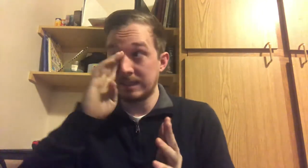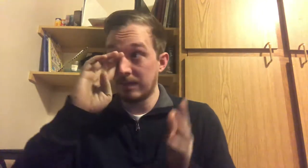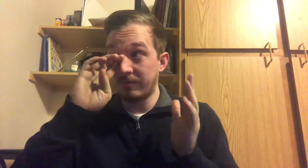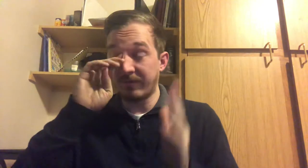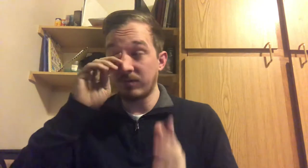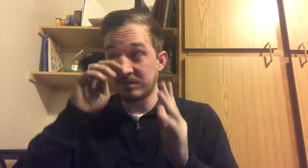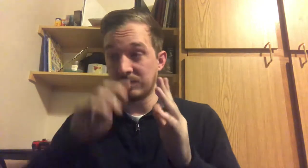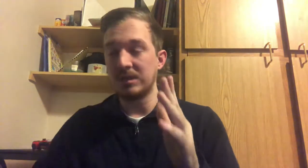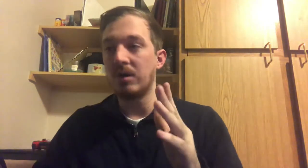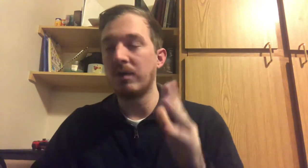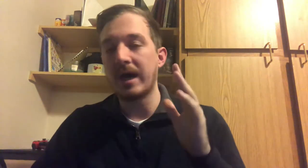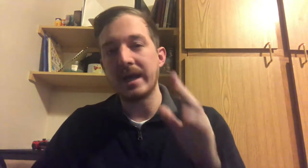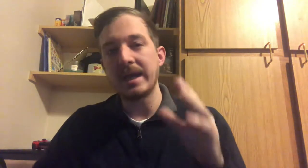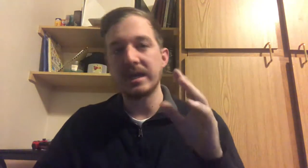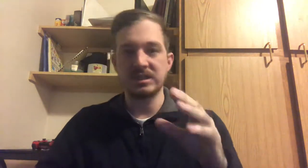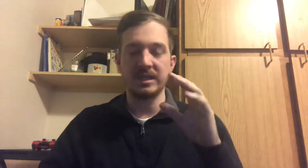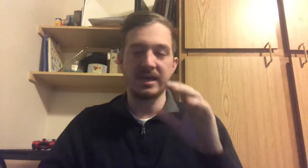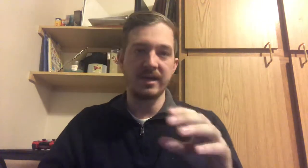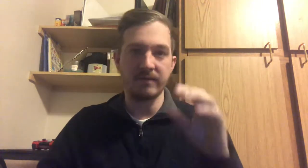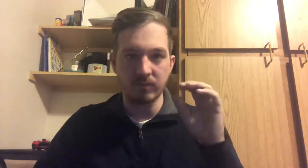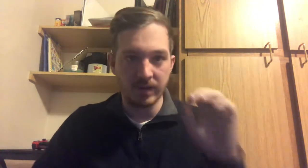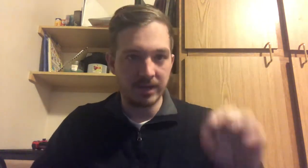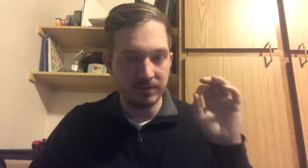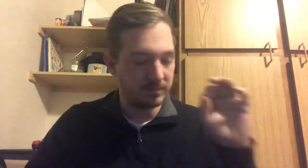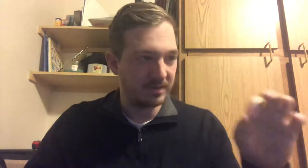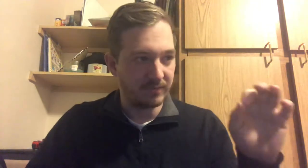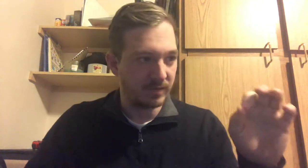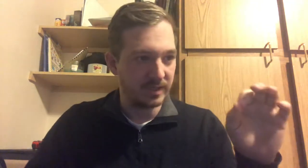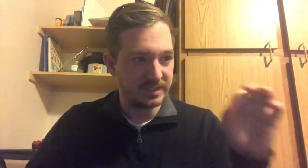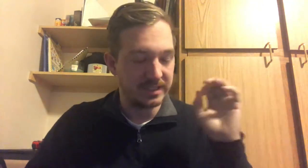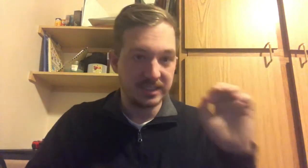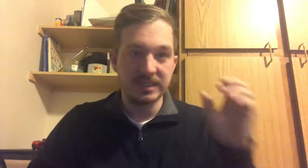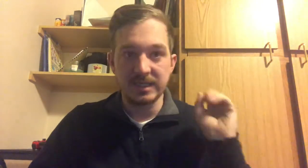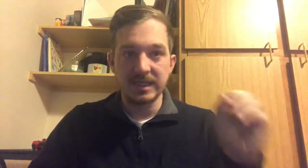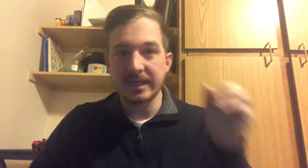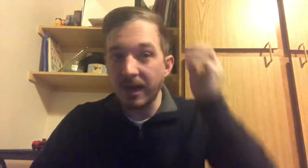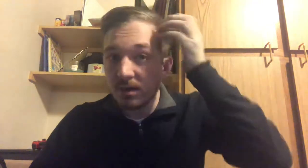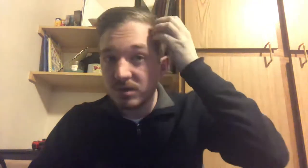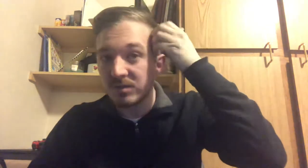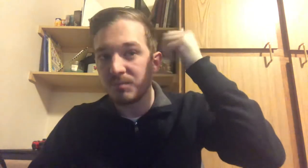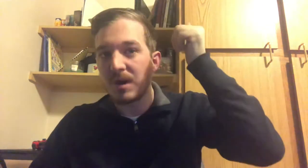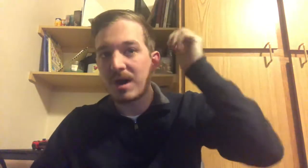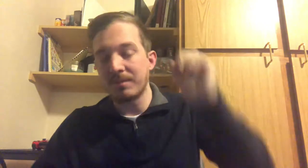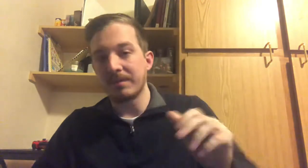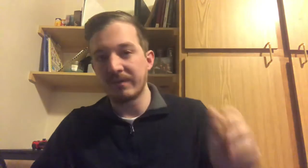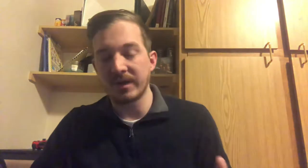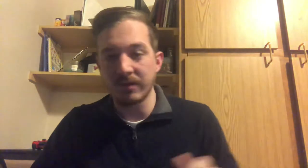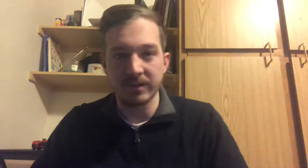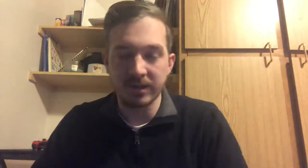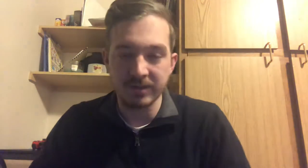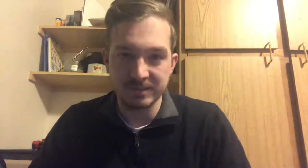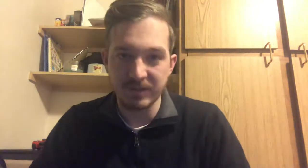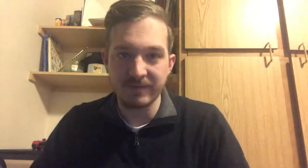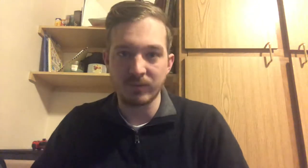but for those who don't, I actually have random different characters who pop up every now and then on this platform.